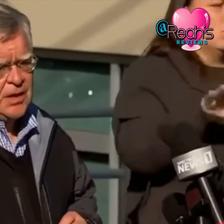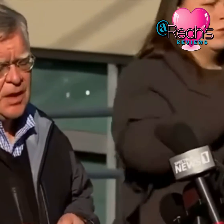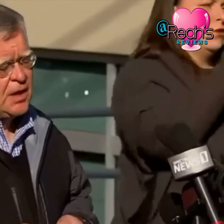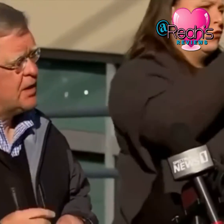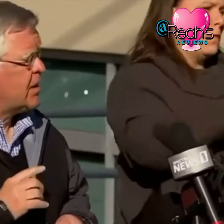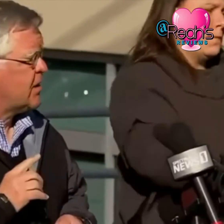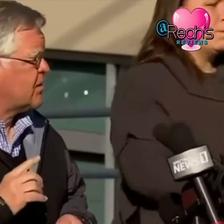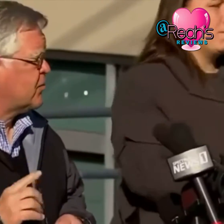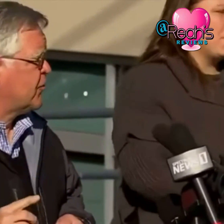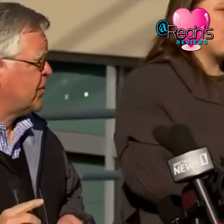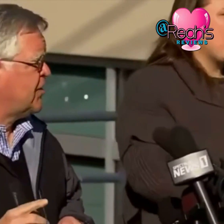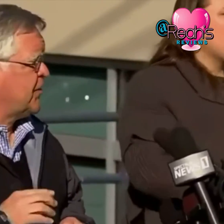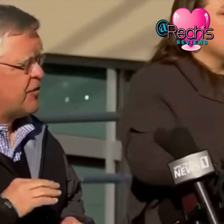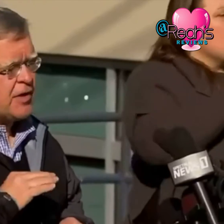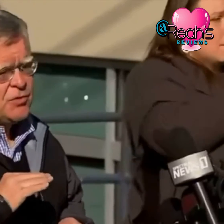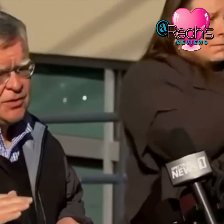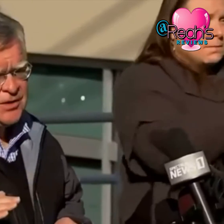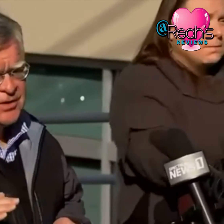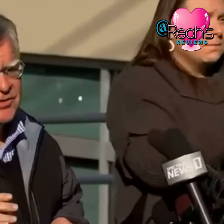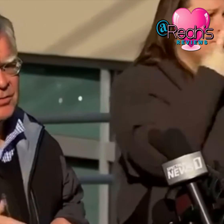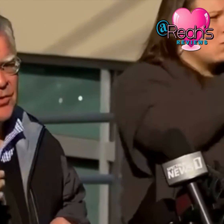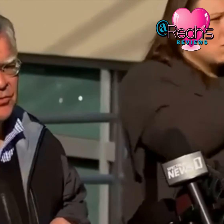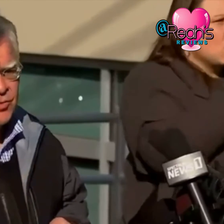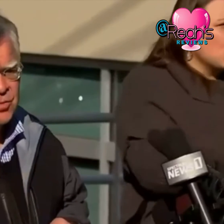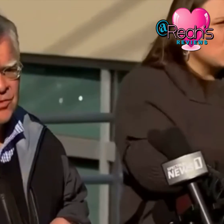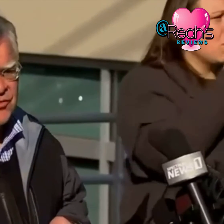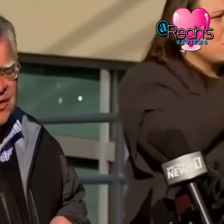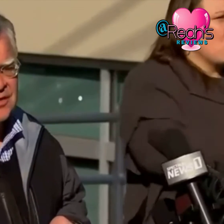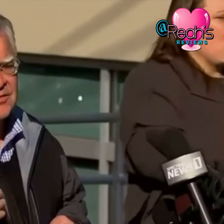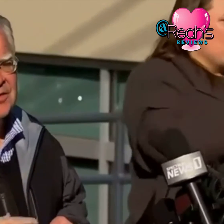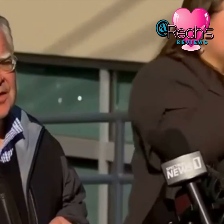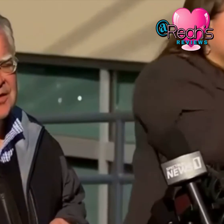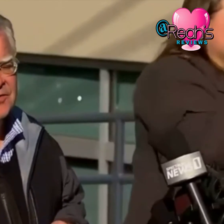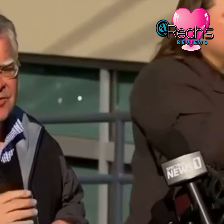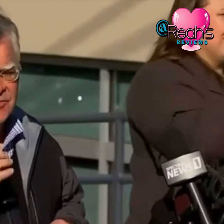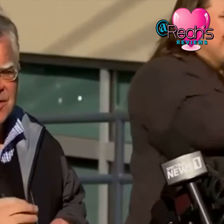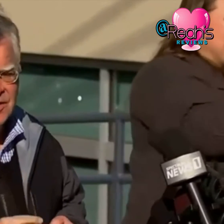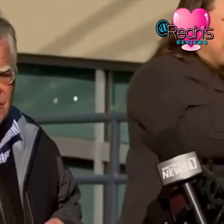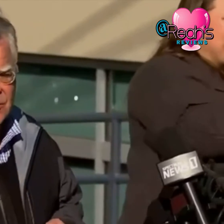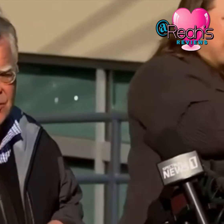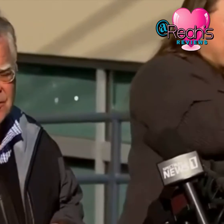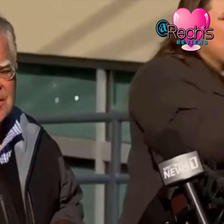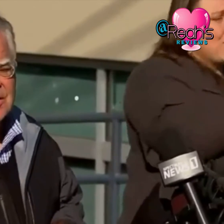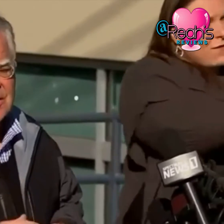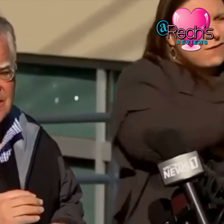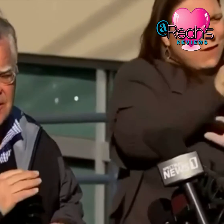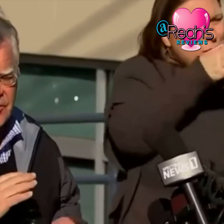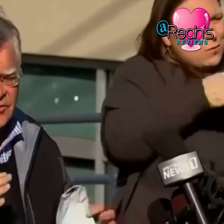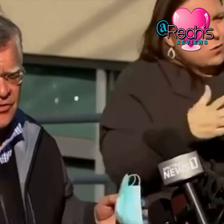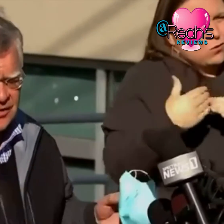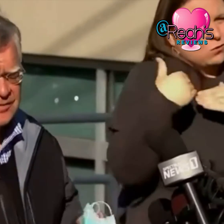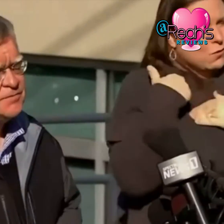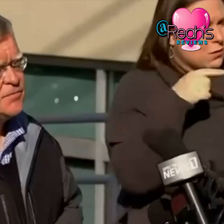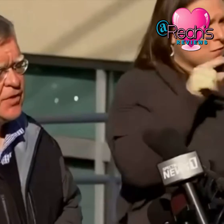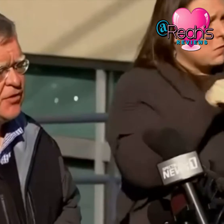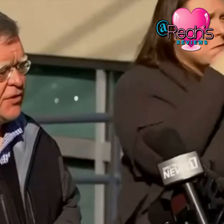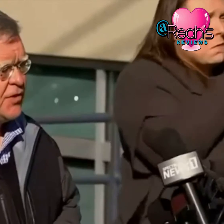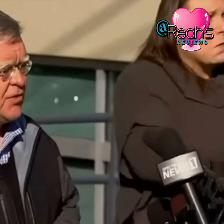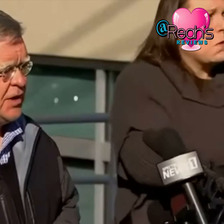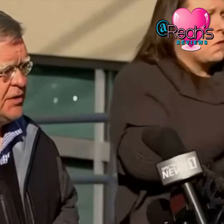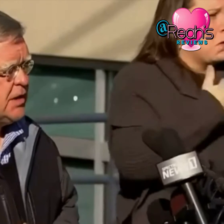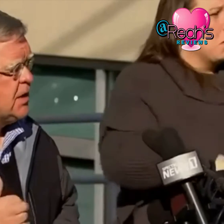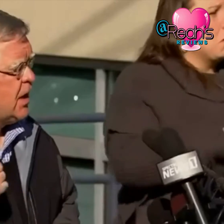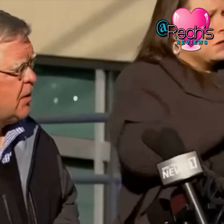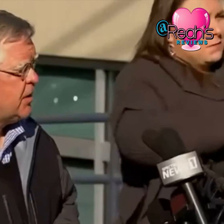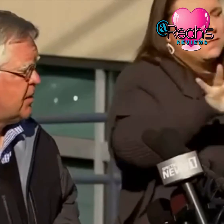and our resolve as a community to both rebuild second and to find the culprit is uh is